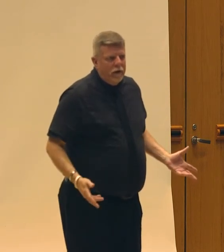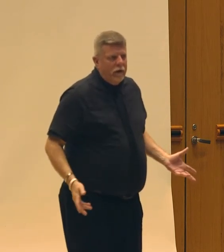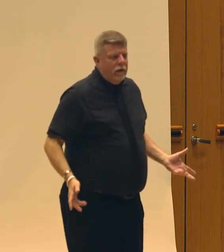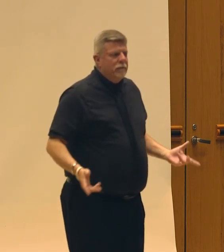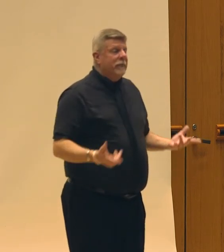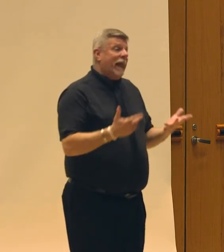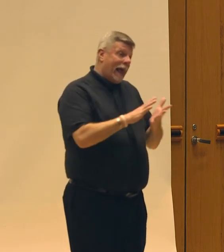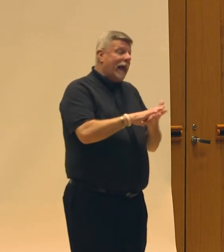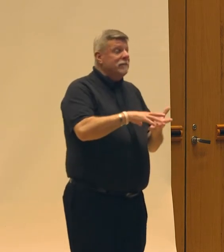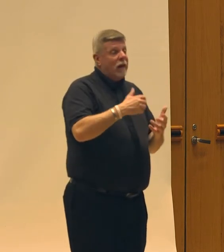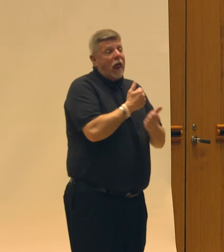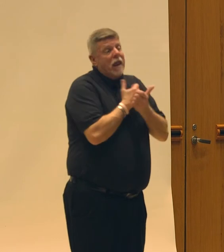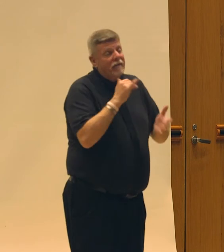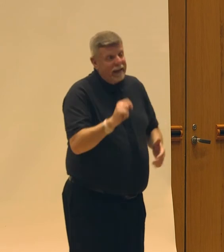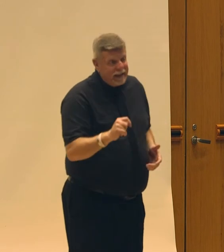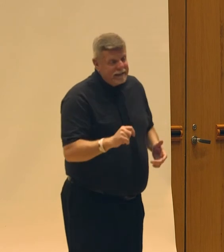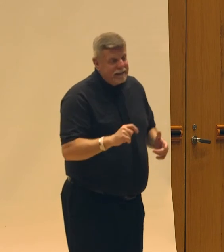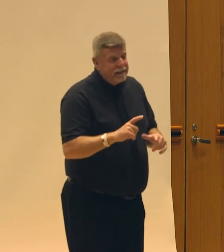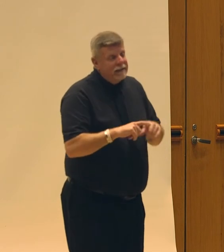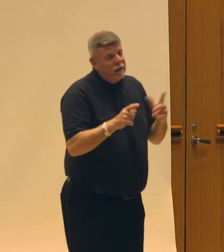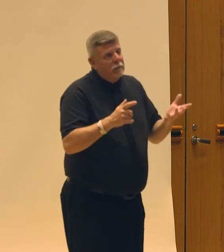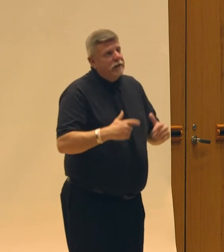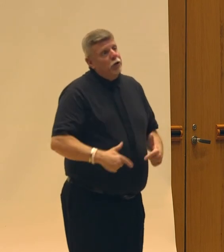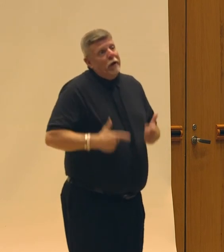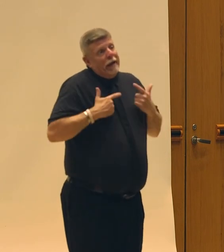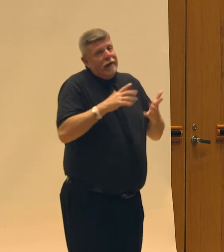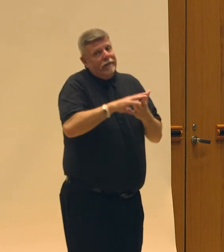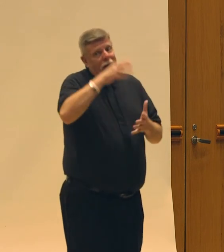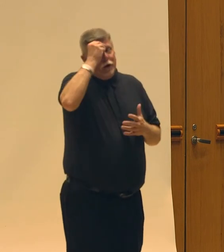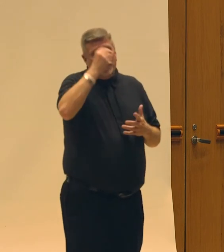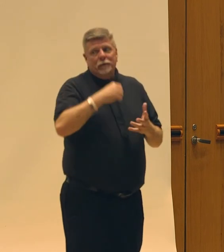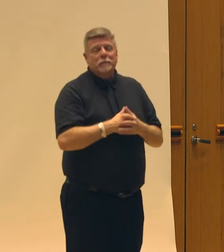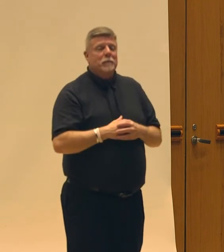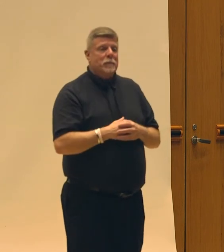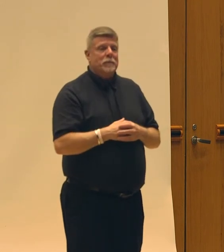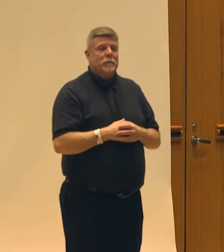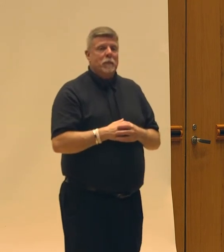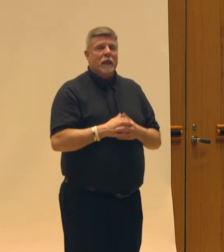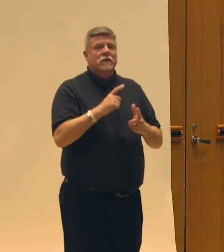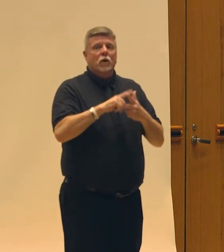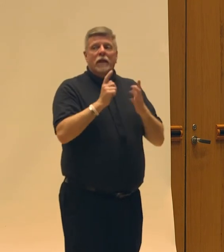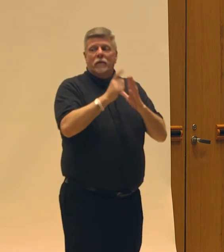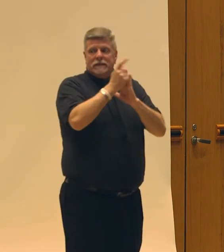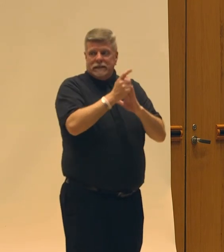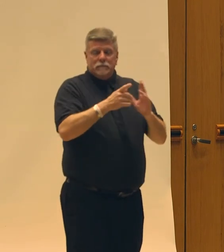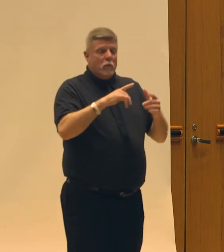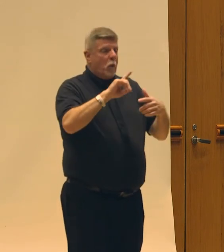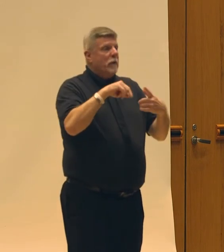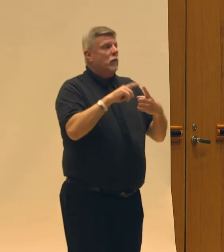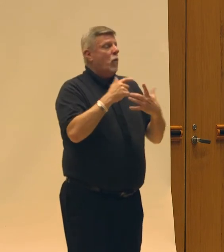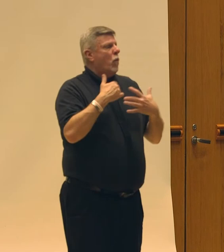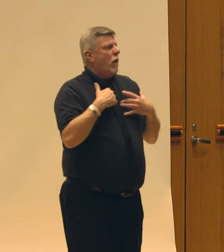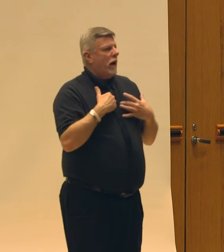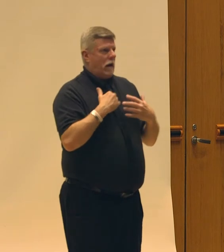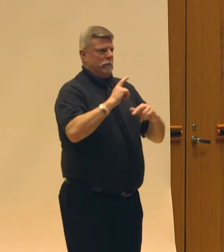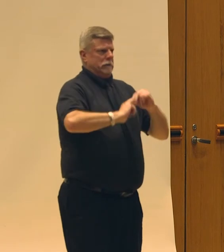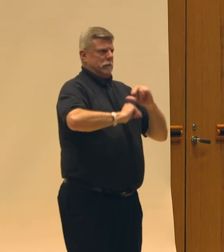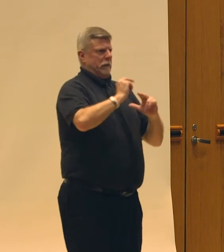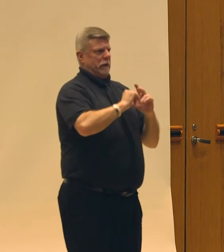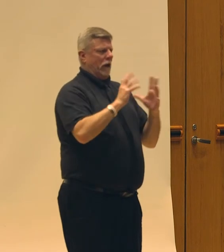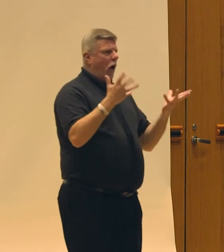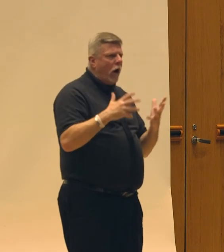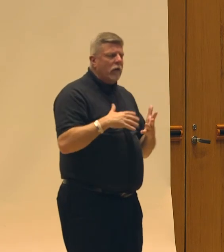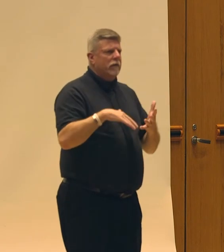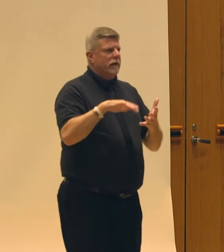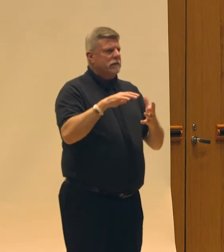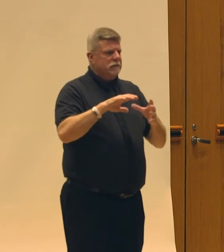And loving it, but doing that too. And so there was this moment where I'd been building this body of work, I'd done